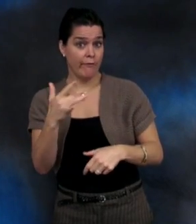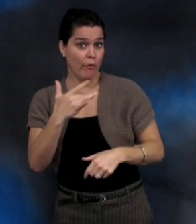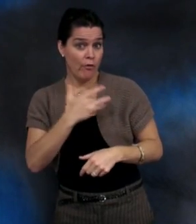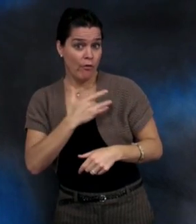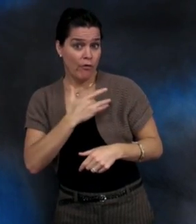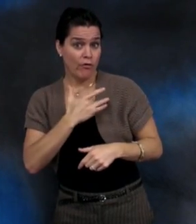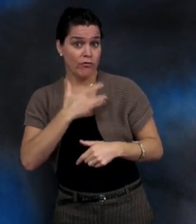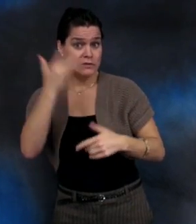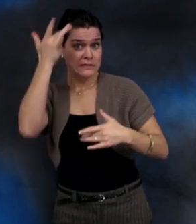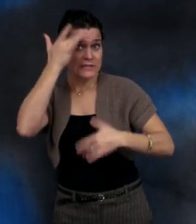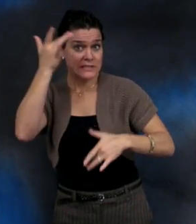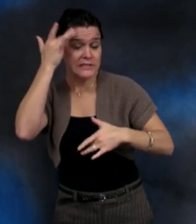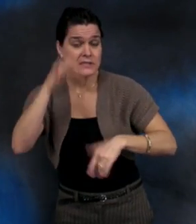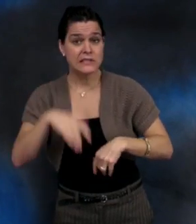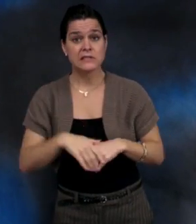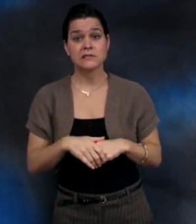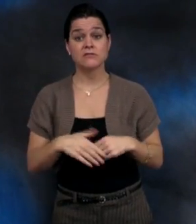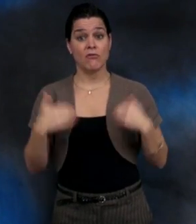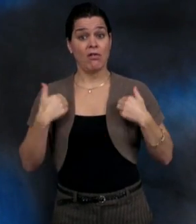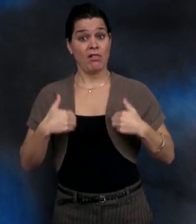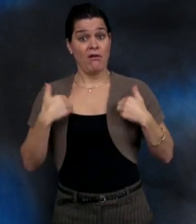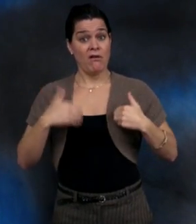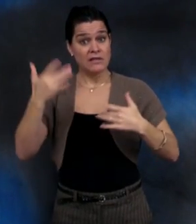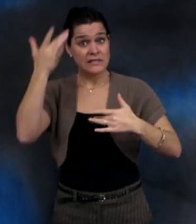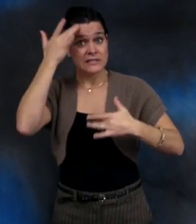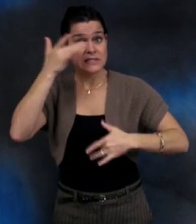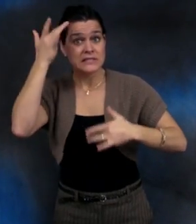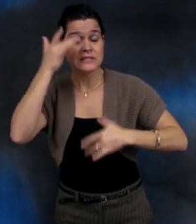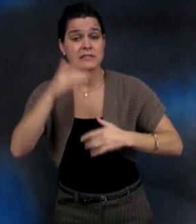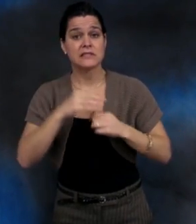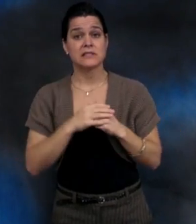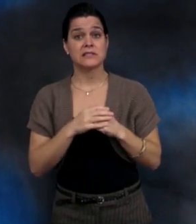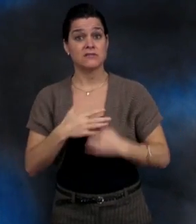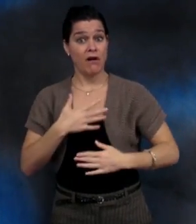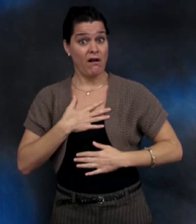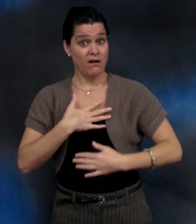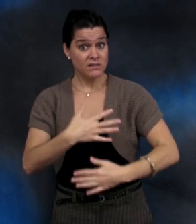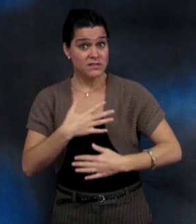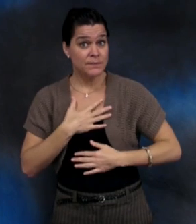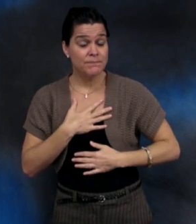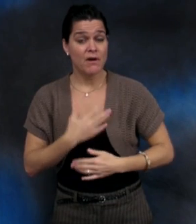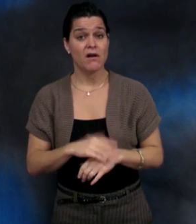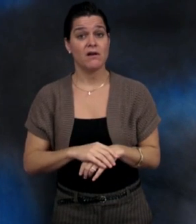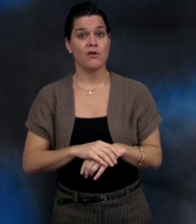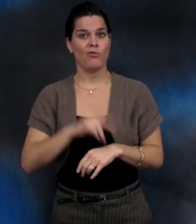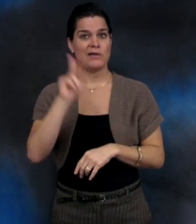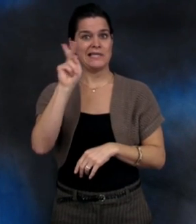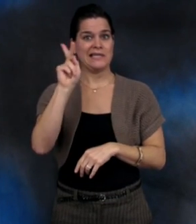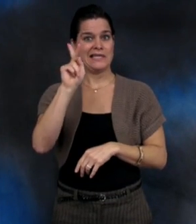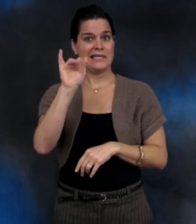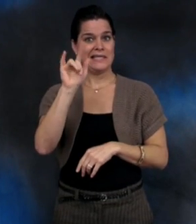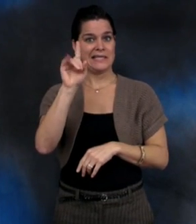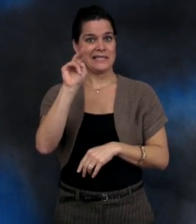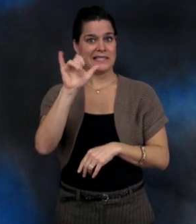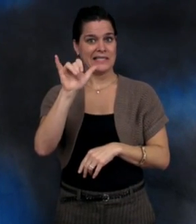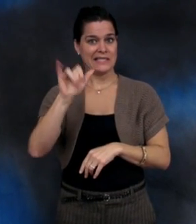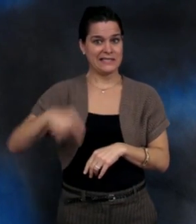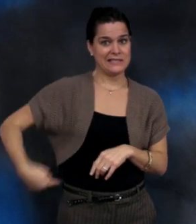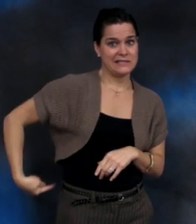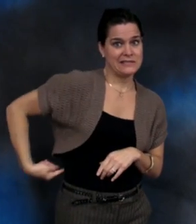disease, lung disease, asthma, kidney disease,